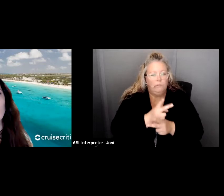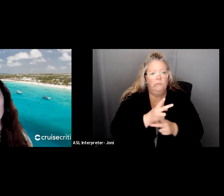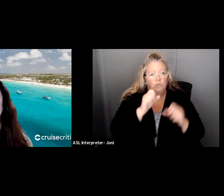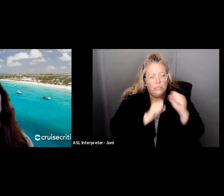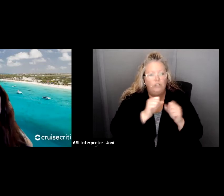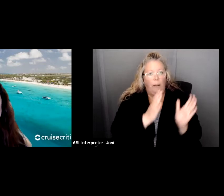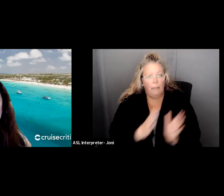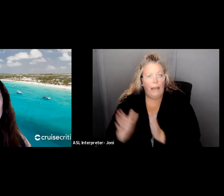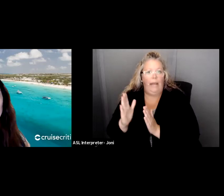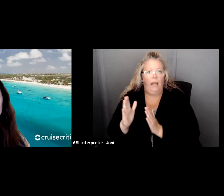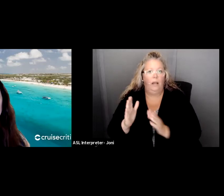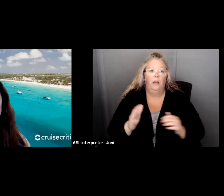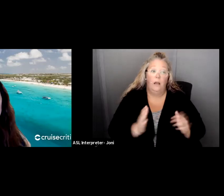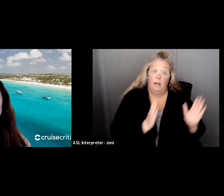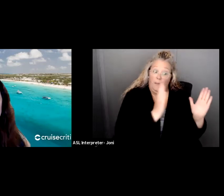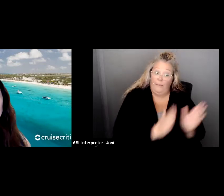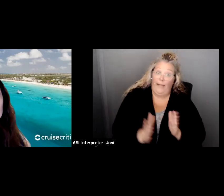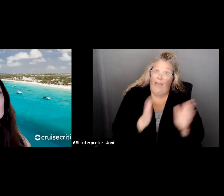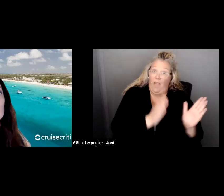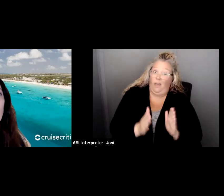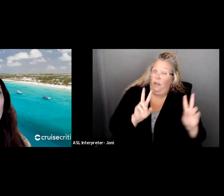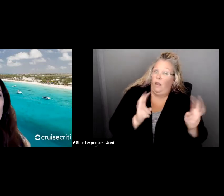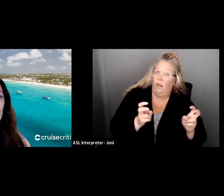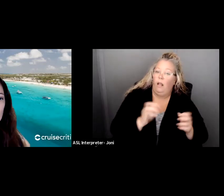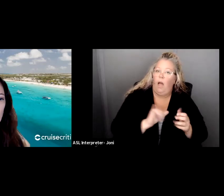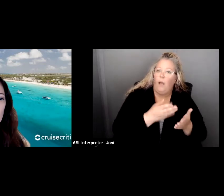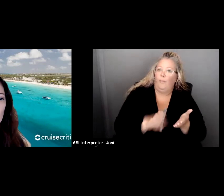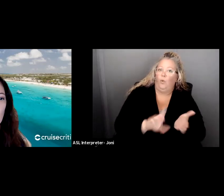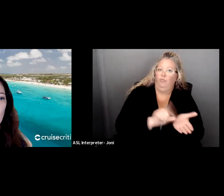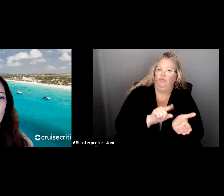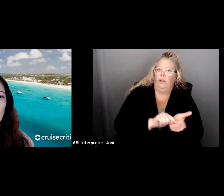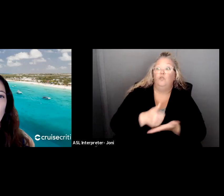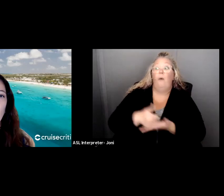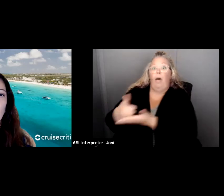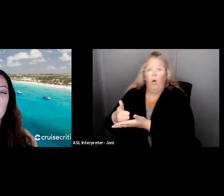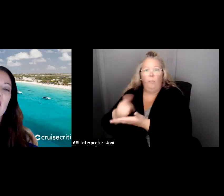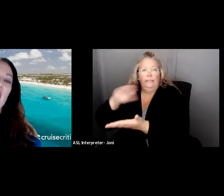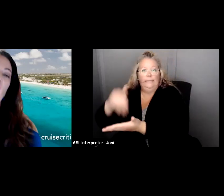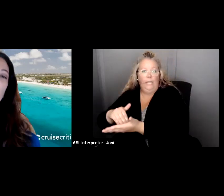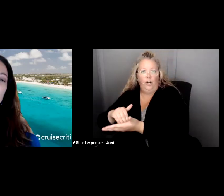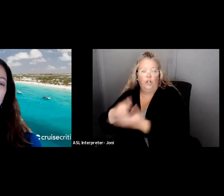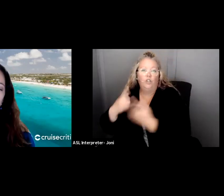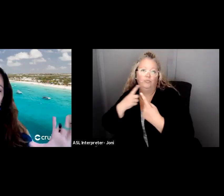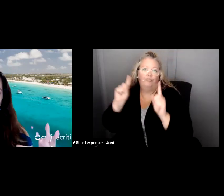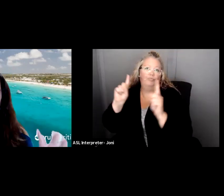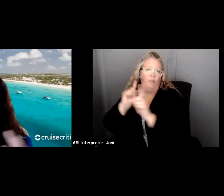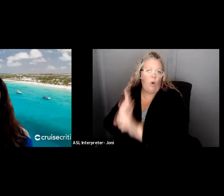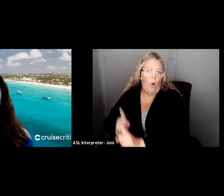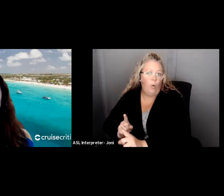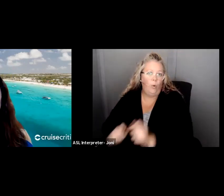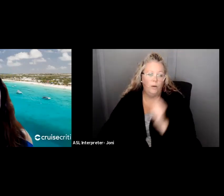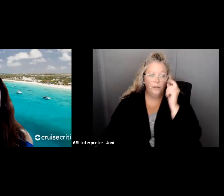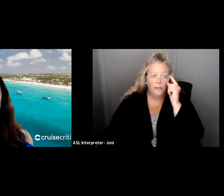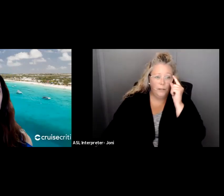for your centers to achieve your center's goals. All right. Another principle